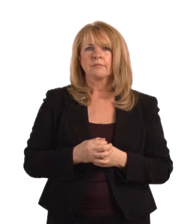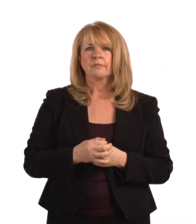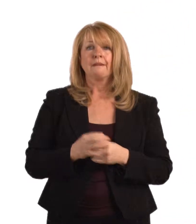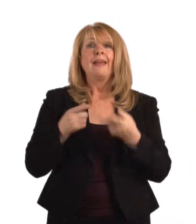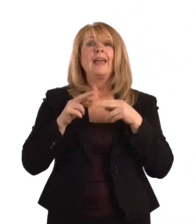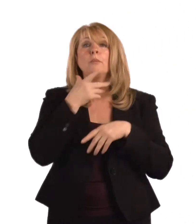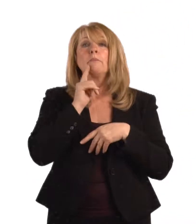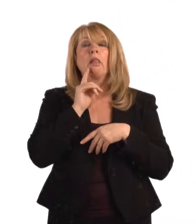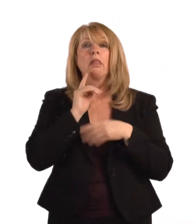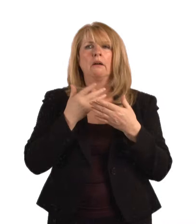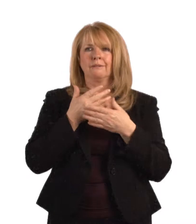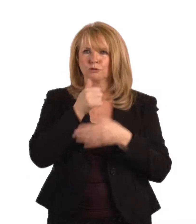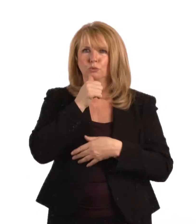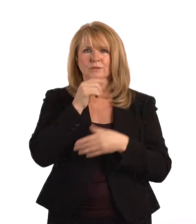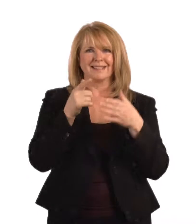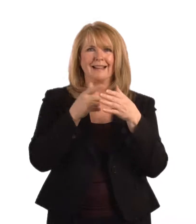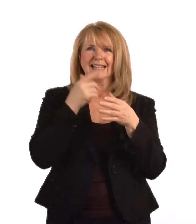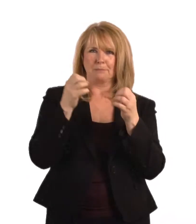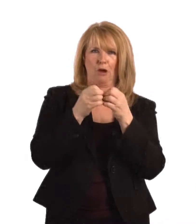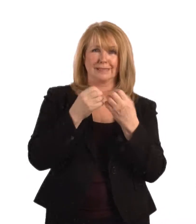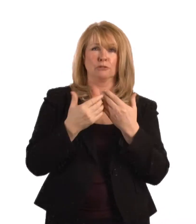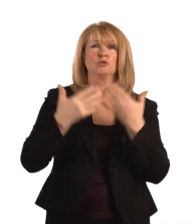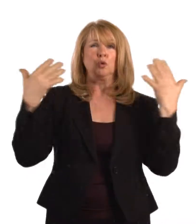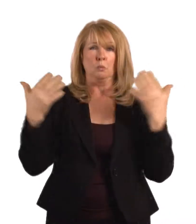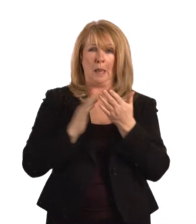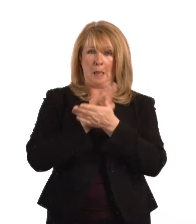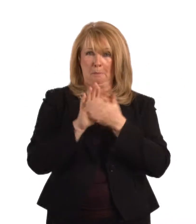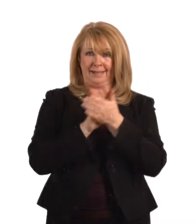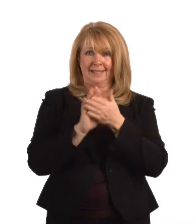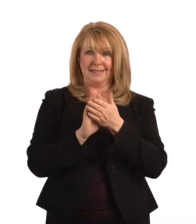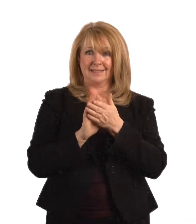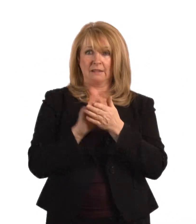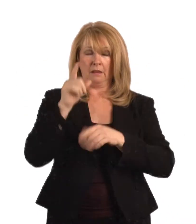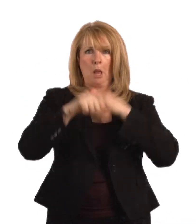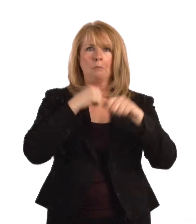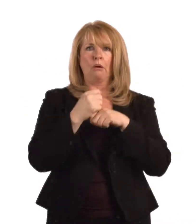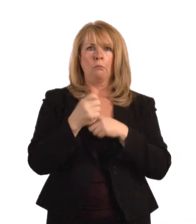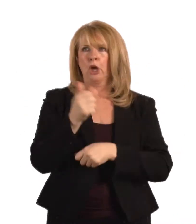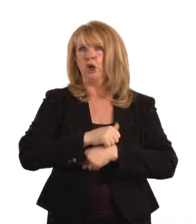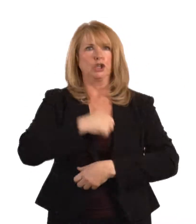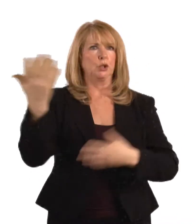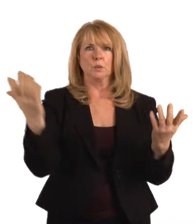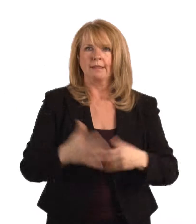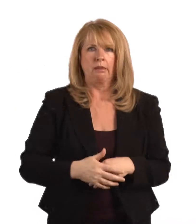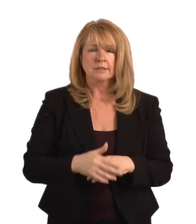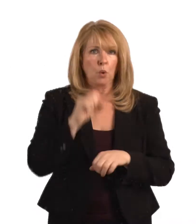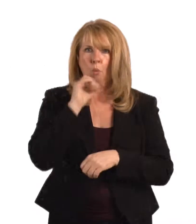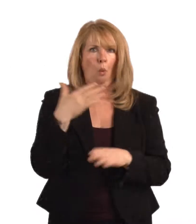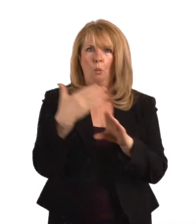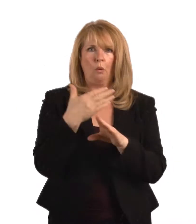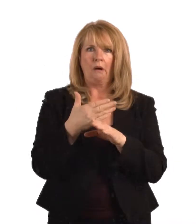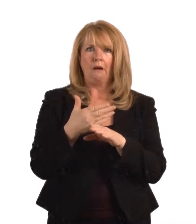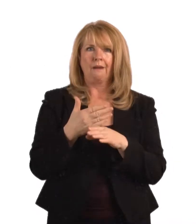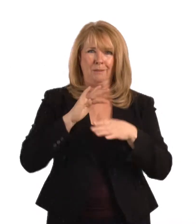Overuse of antibiotics is a real concern. Overuse can render antibiotics ineffective and ineffective antibiotics